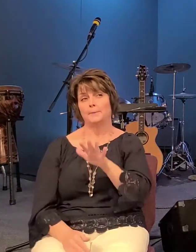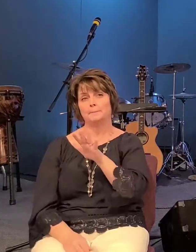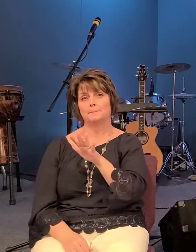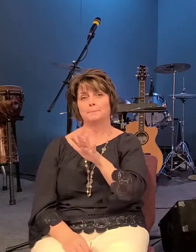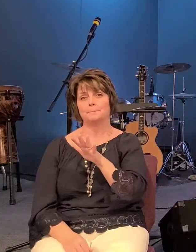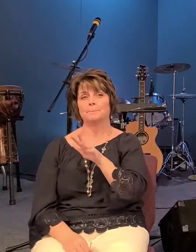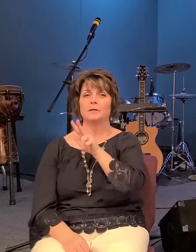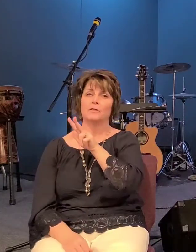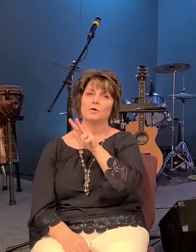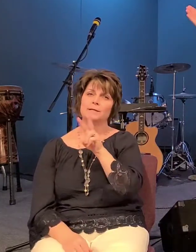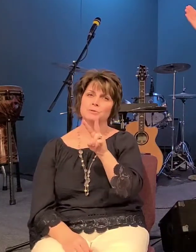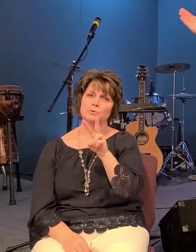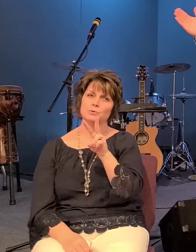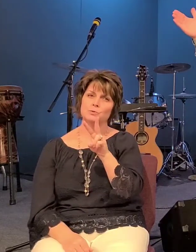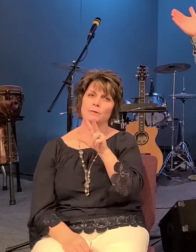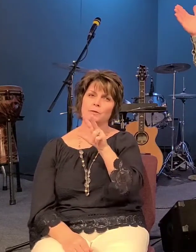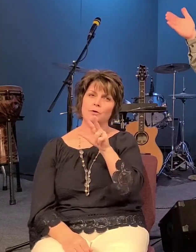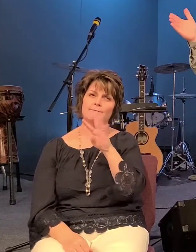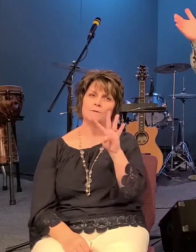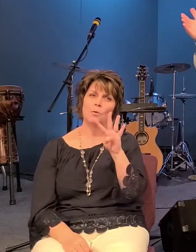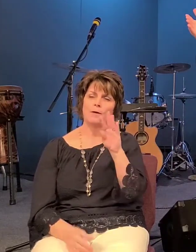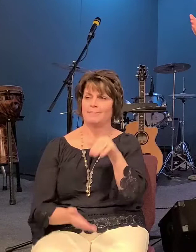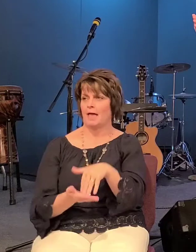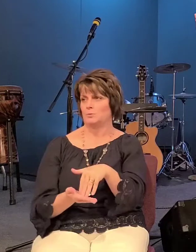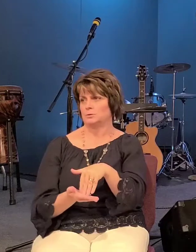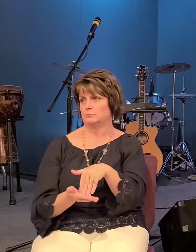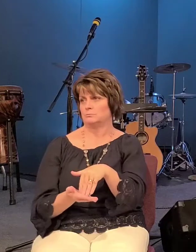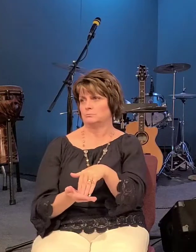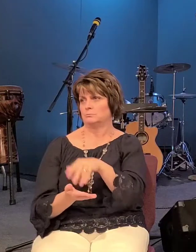about 32 to 34 000 people